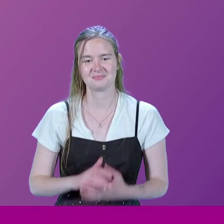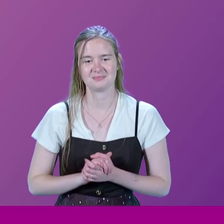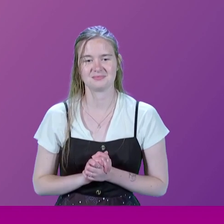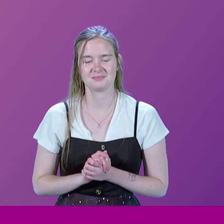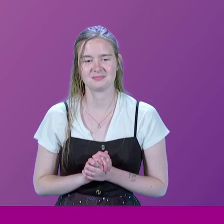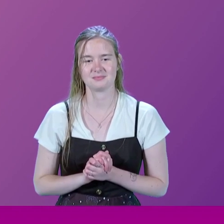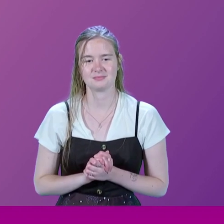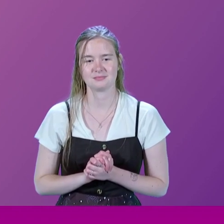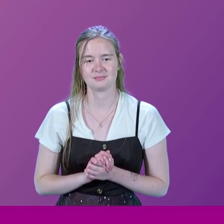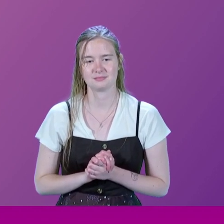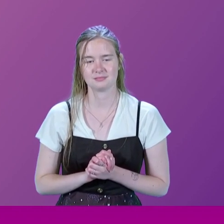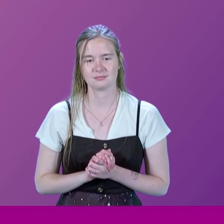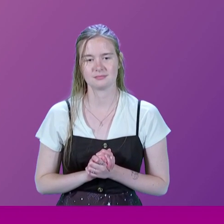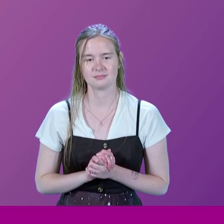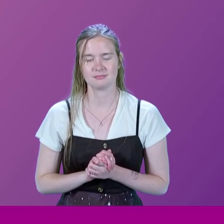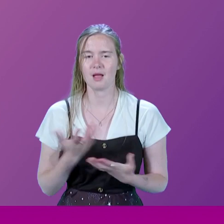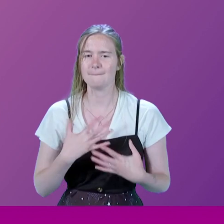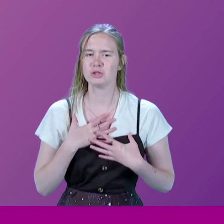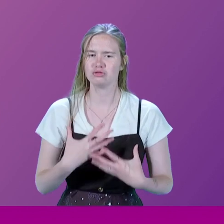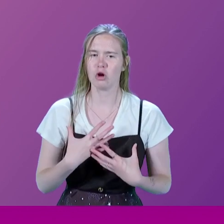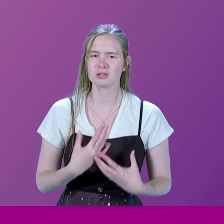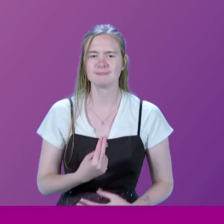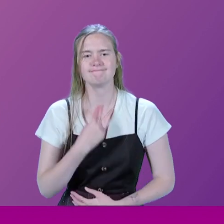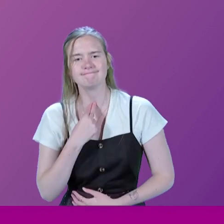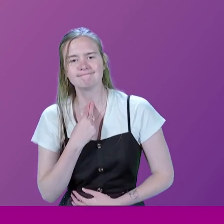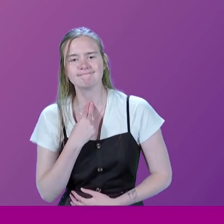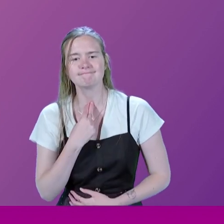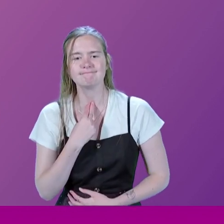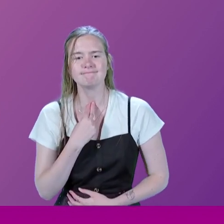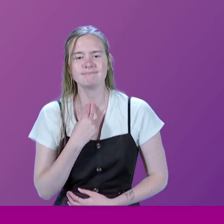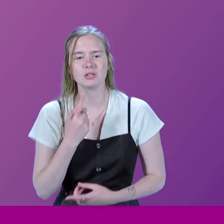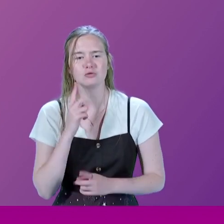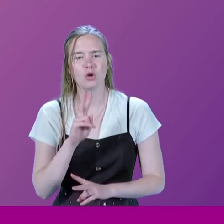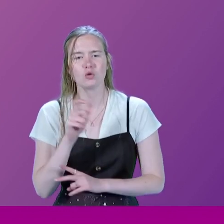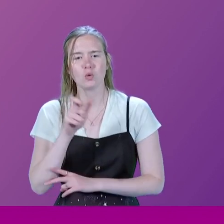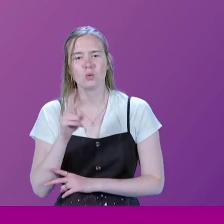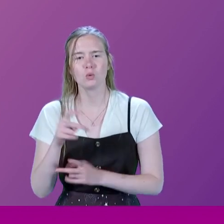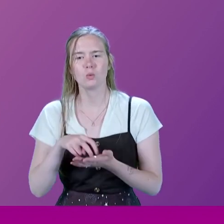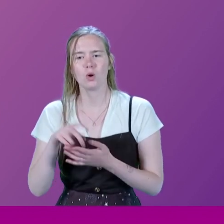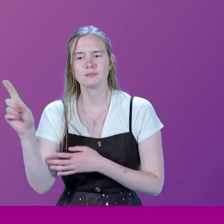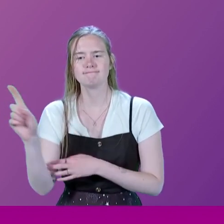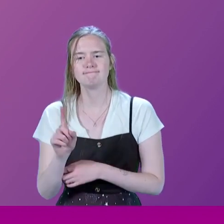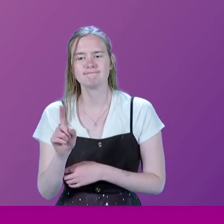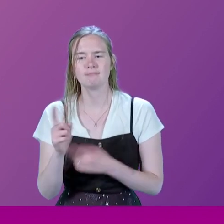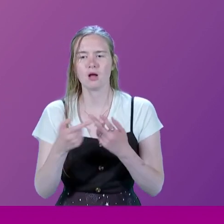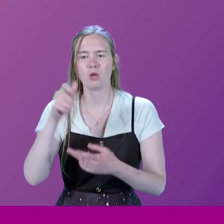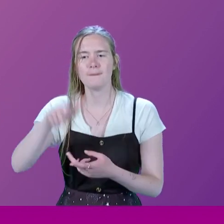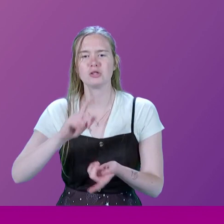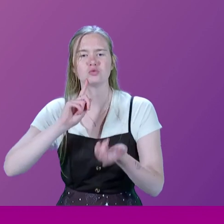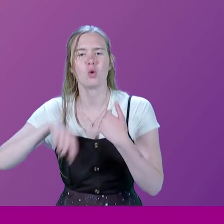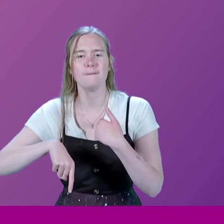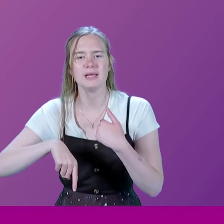I was shocked and disappointed when I saw you walking in here today. Following the other chap's comment,